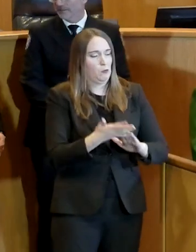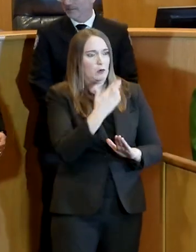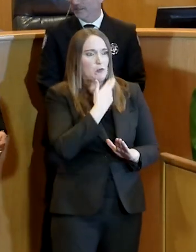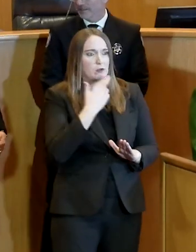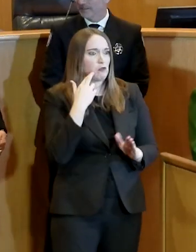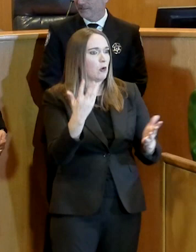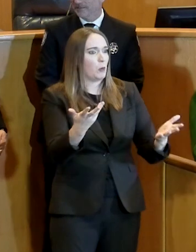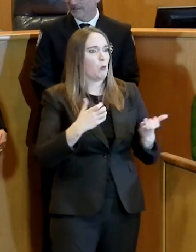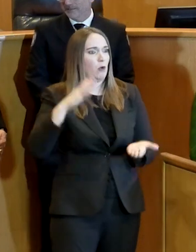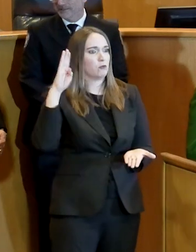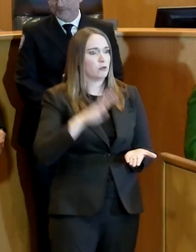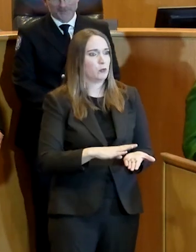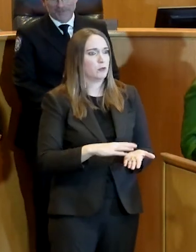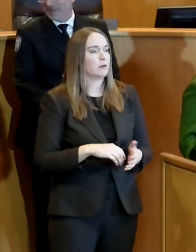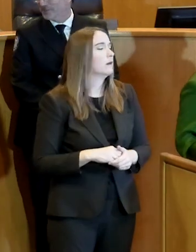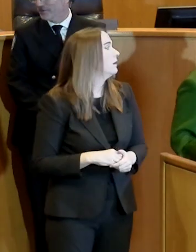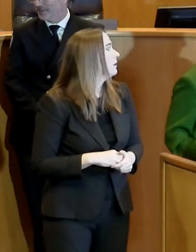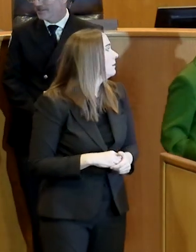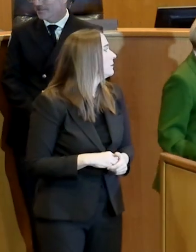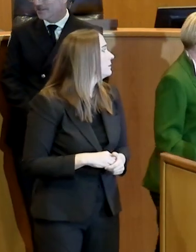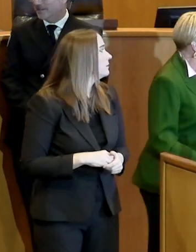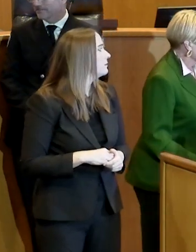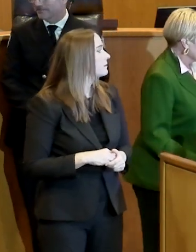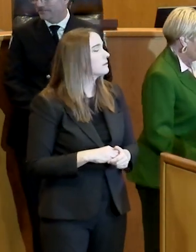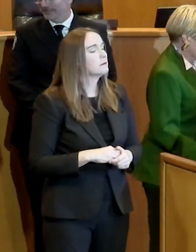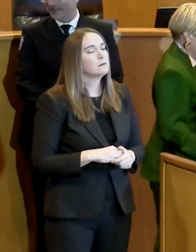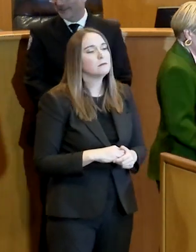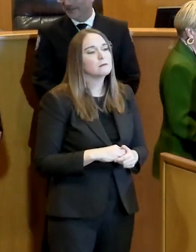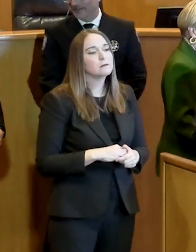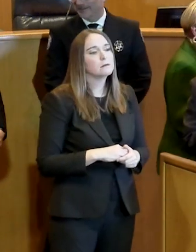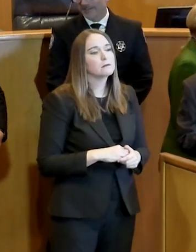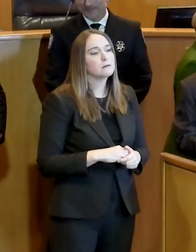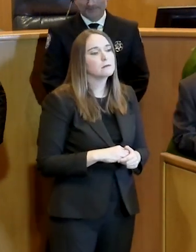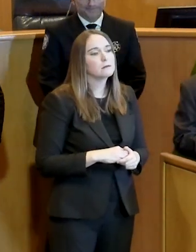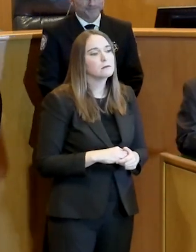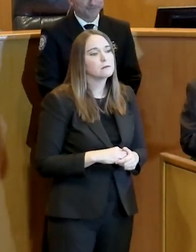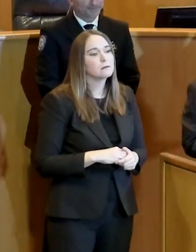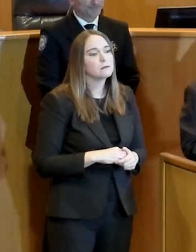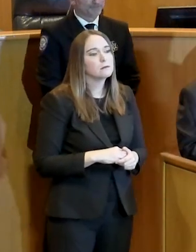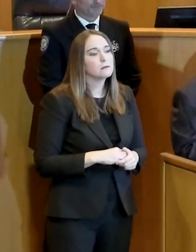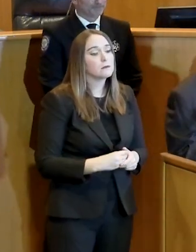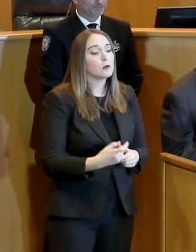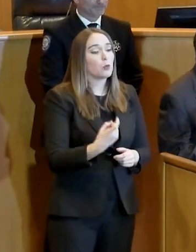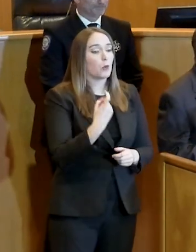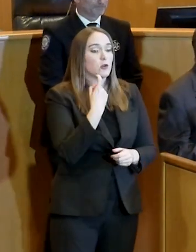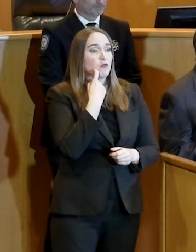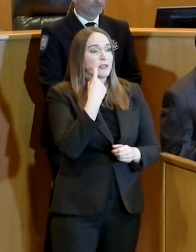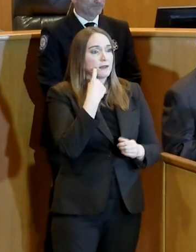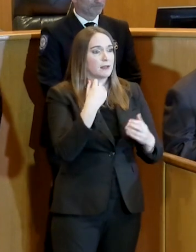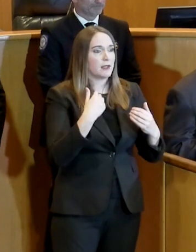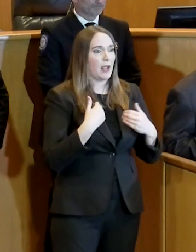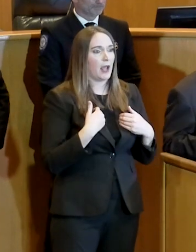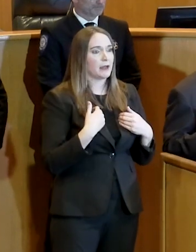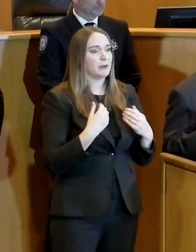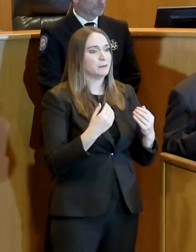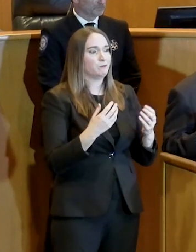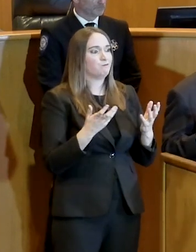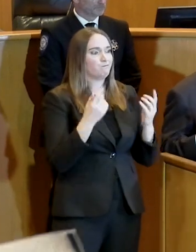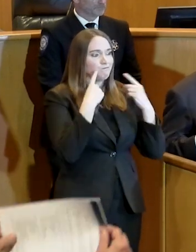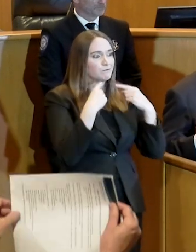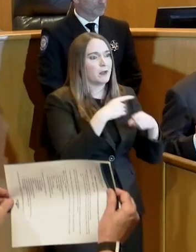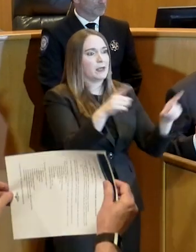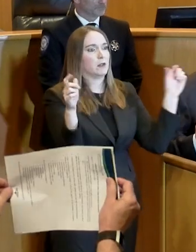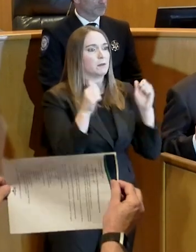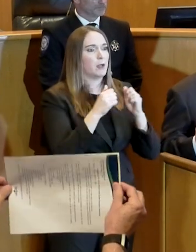suit. Let me make one other comment. Yeah, we had a press conference with the governor earlier today. He has got a